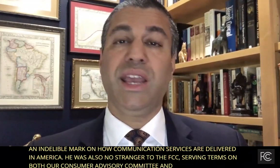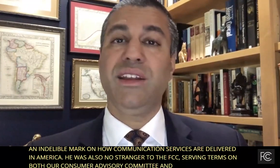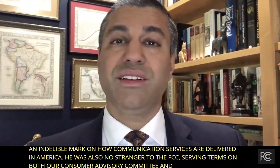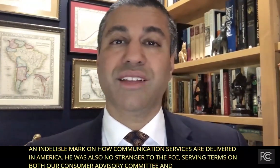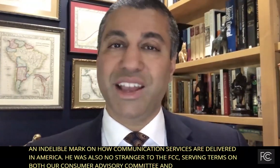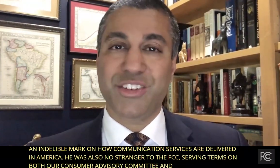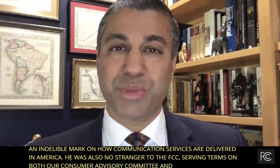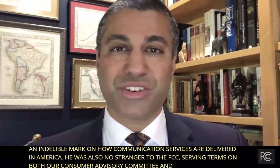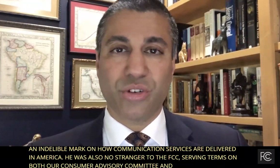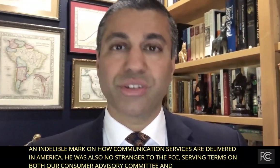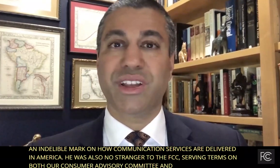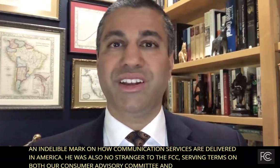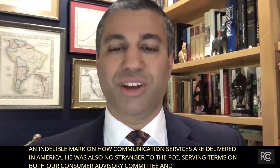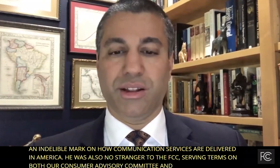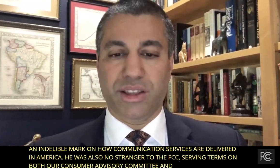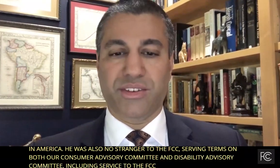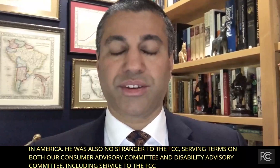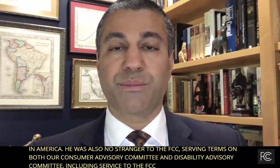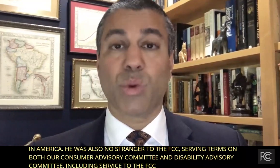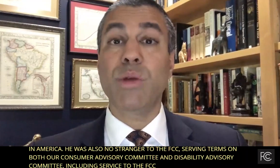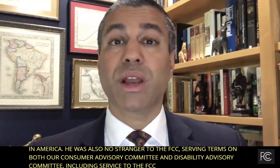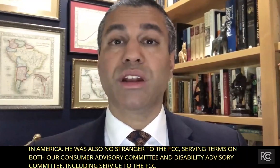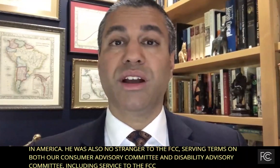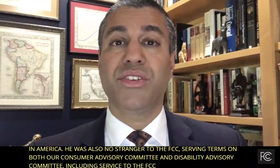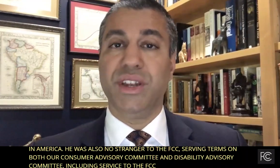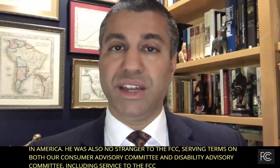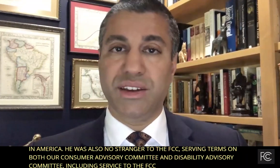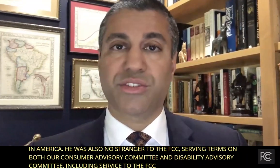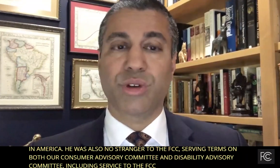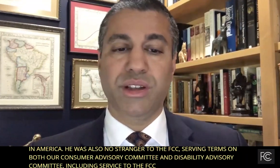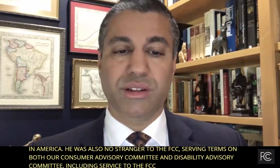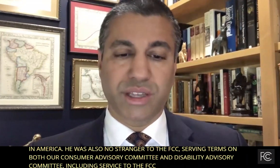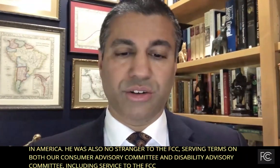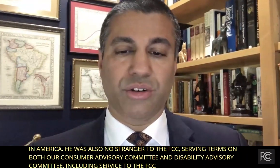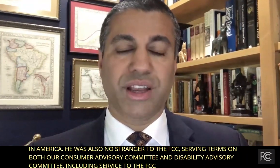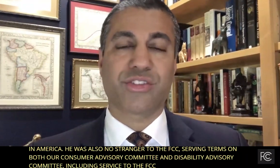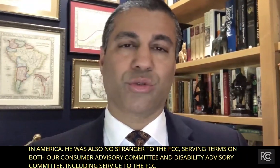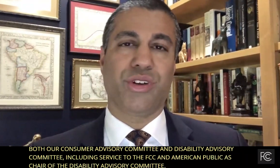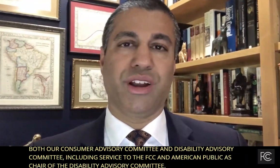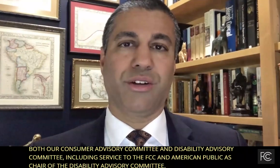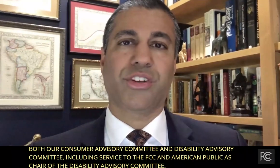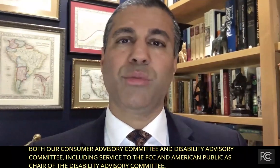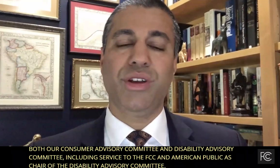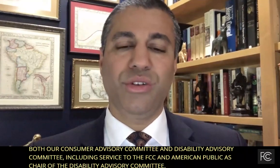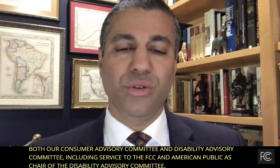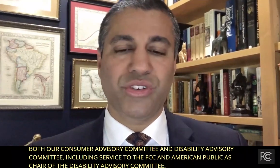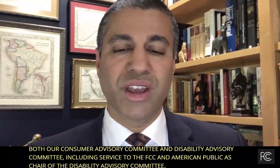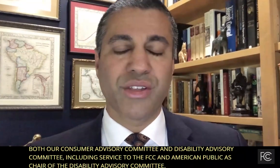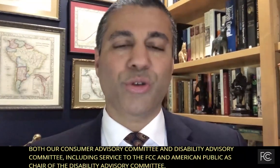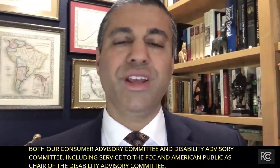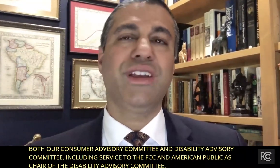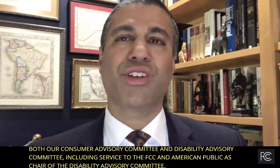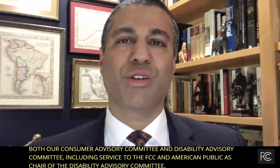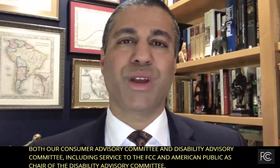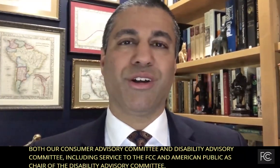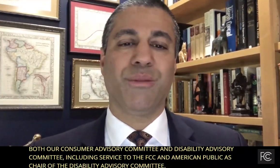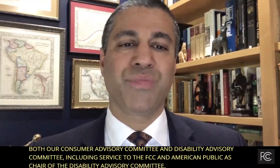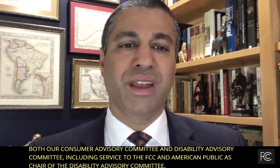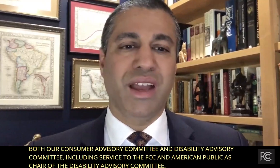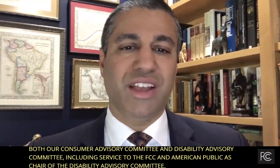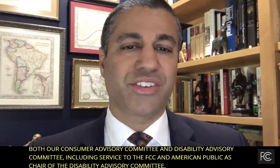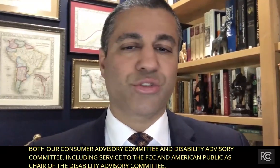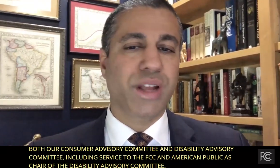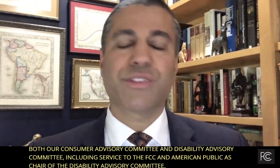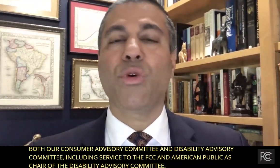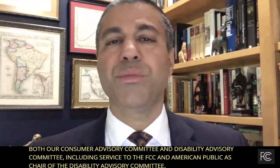And last, but certainly not least, we recognize an industry leader extraordinaire, someone whose 30-year career